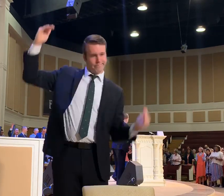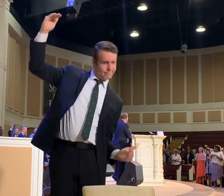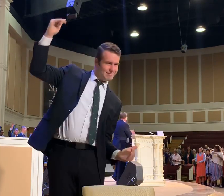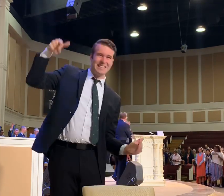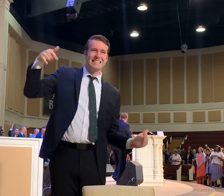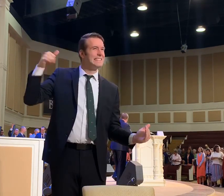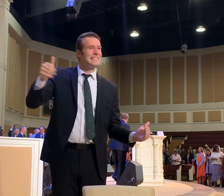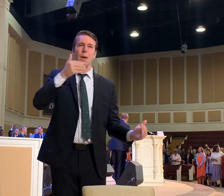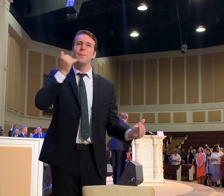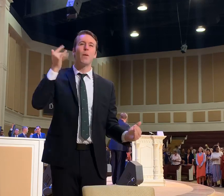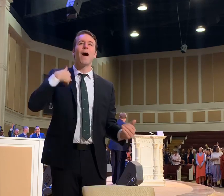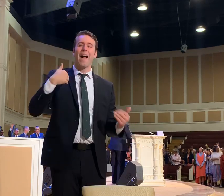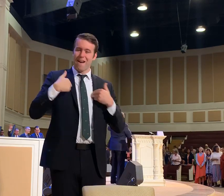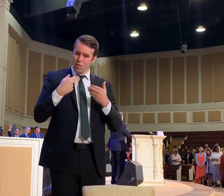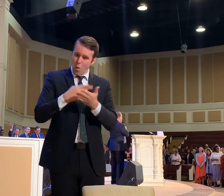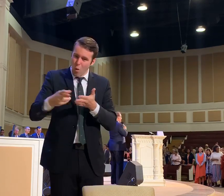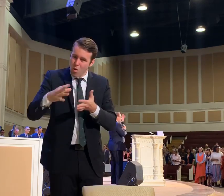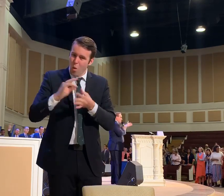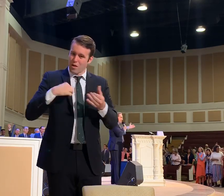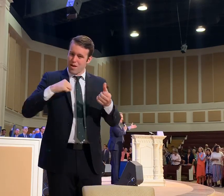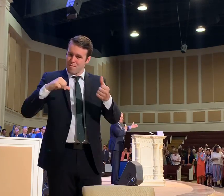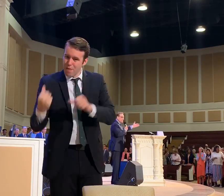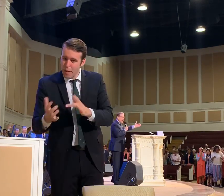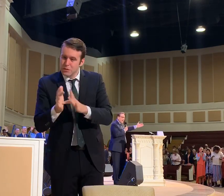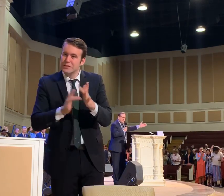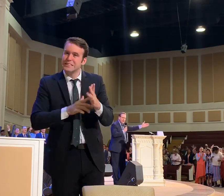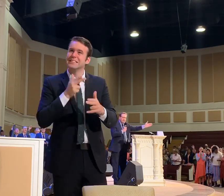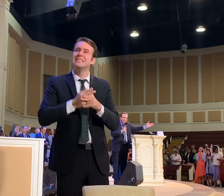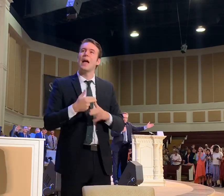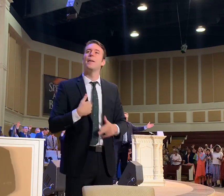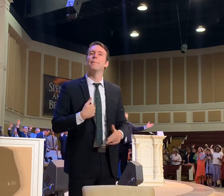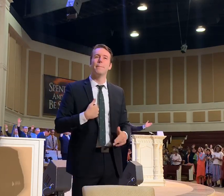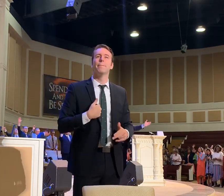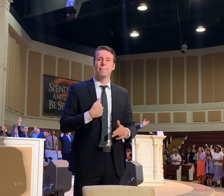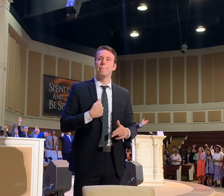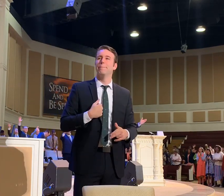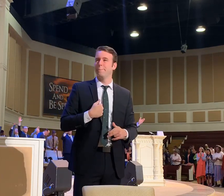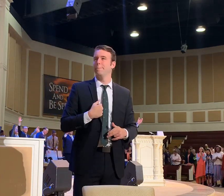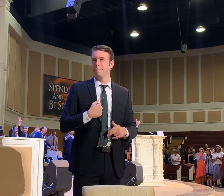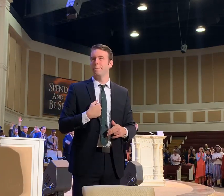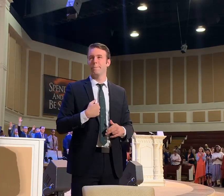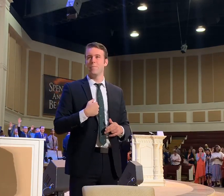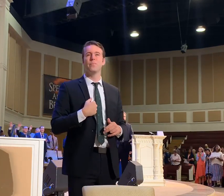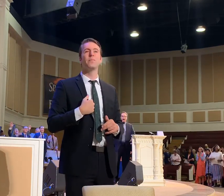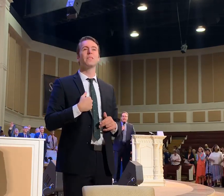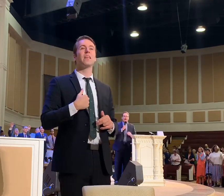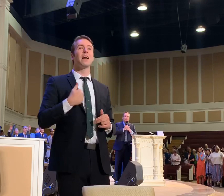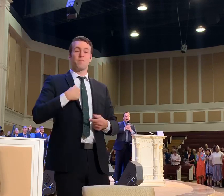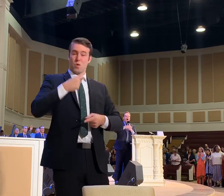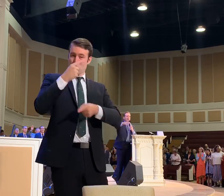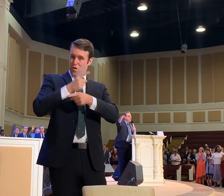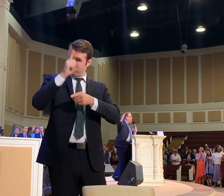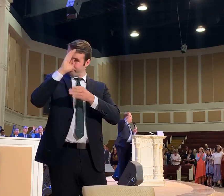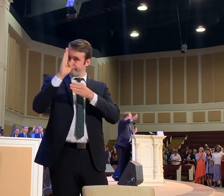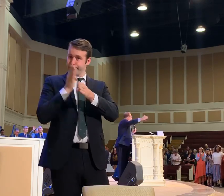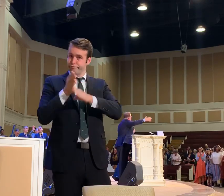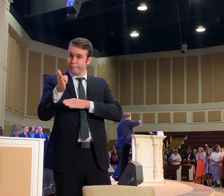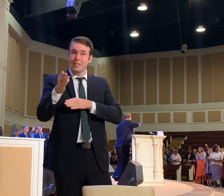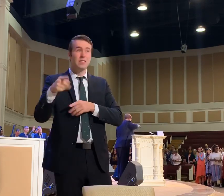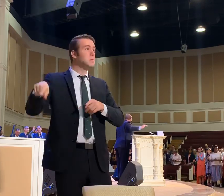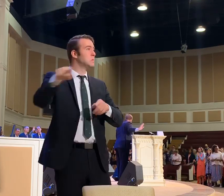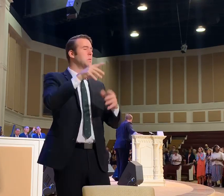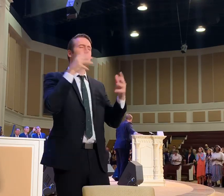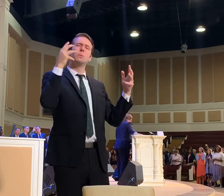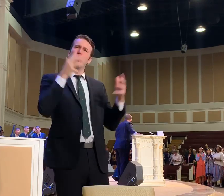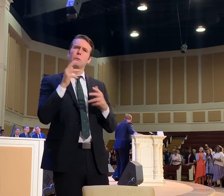Cause I got the Holy Ghost and baptizing Jesus, man. I'm in my right mind. I'm with all you cool